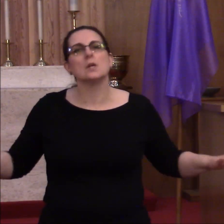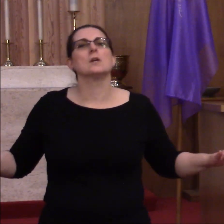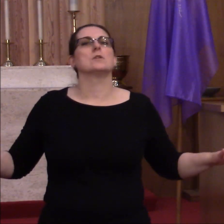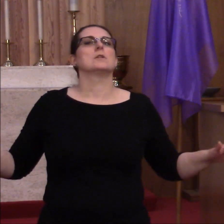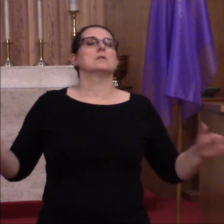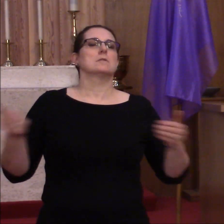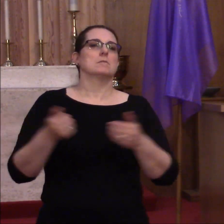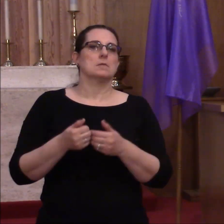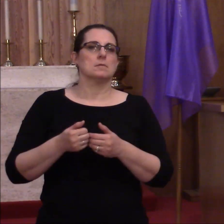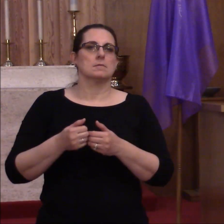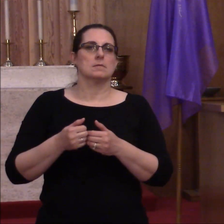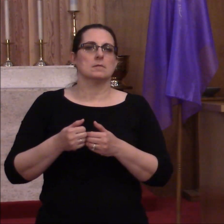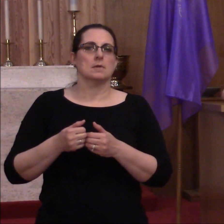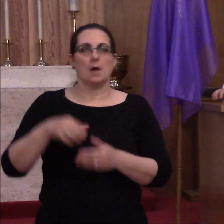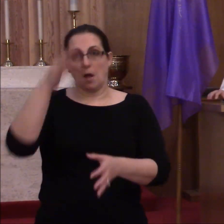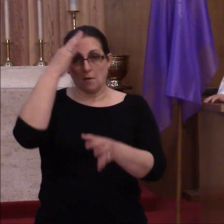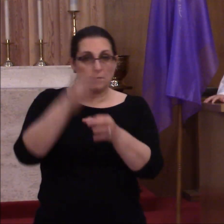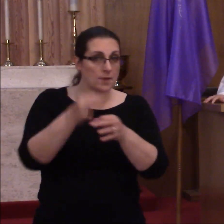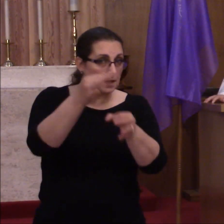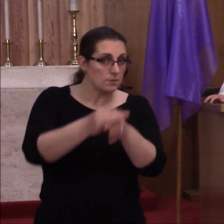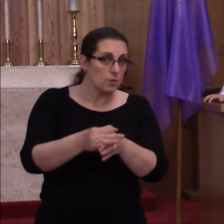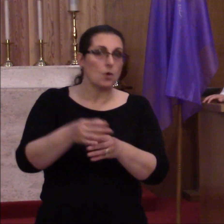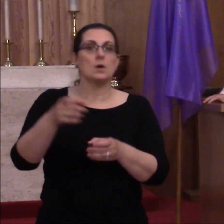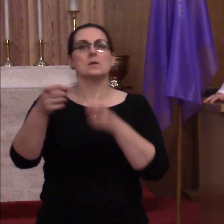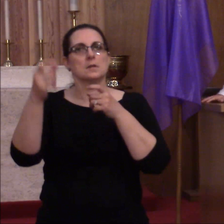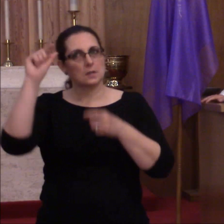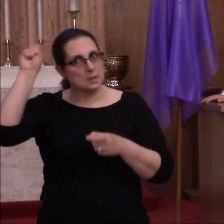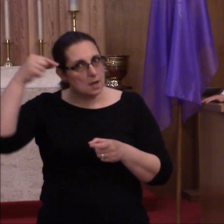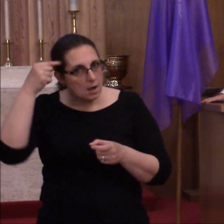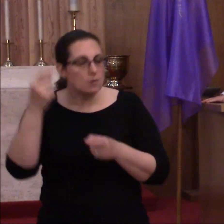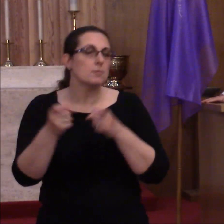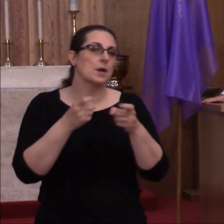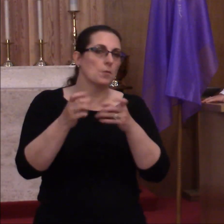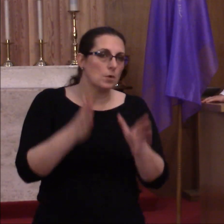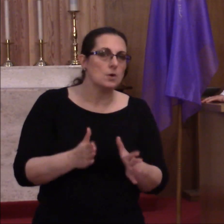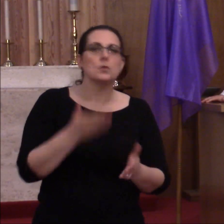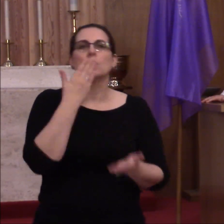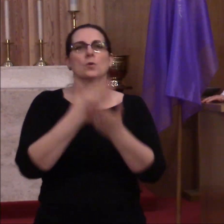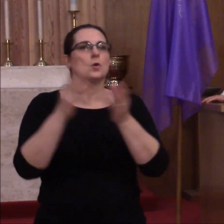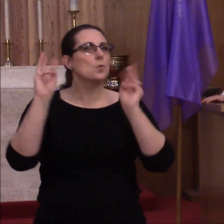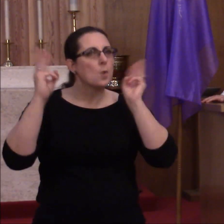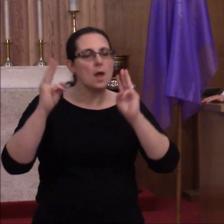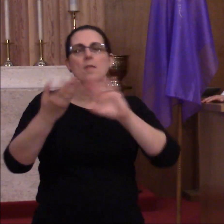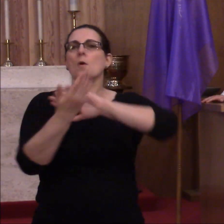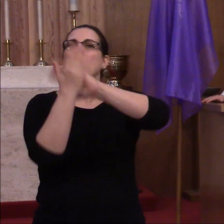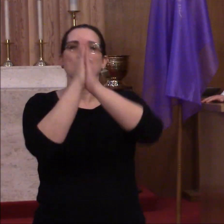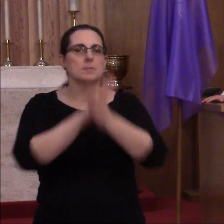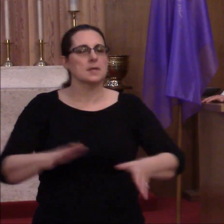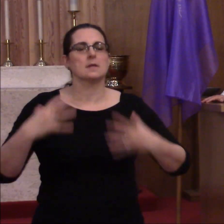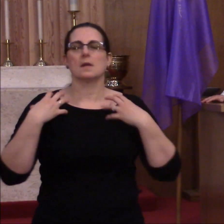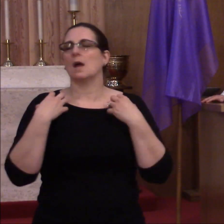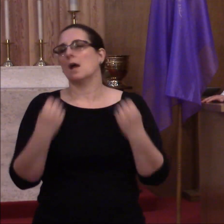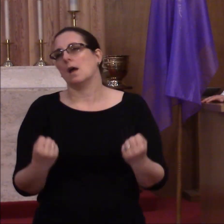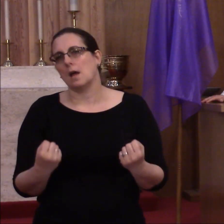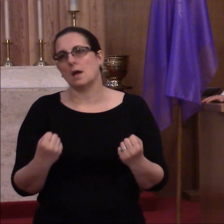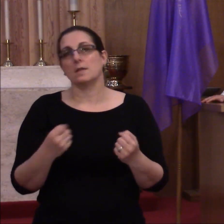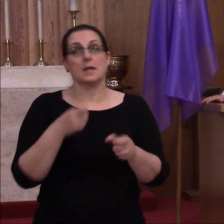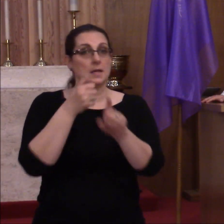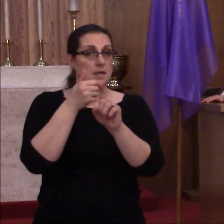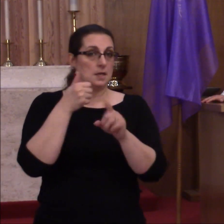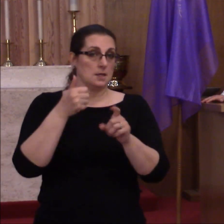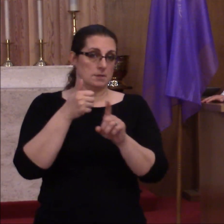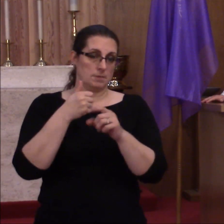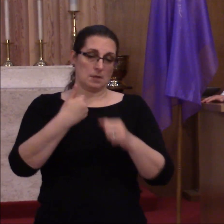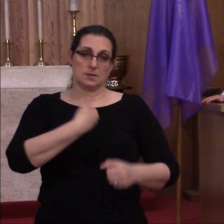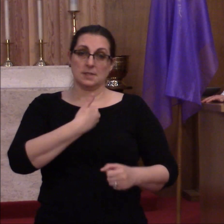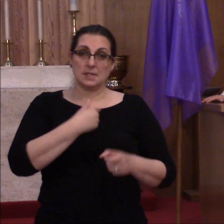workers, devout and faithful rulers, good government, good weather, peace, health, self-control, good